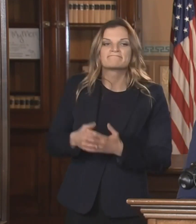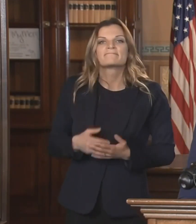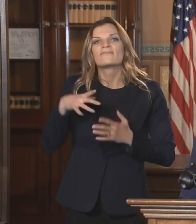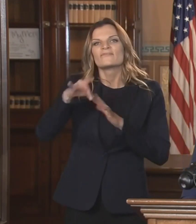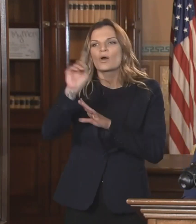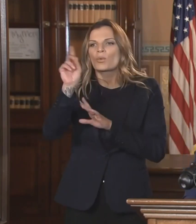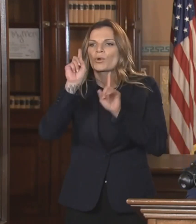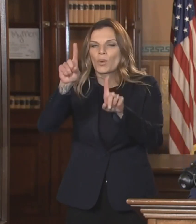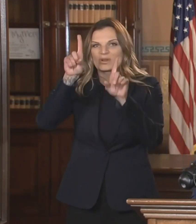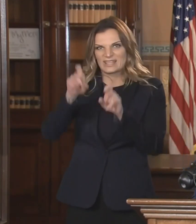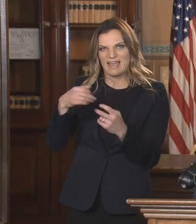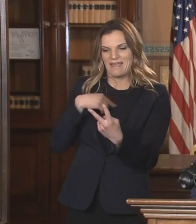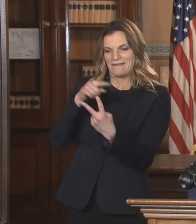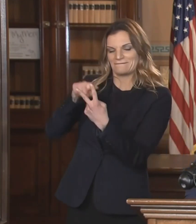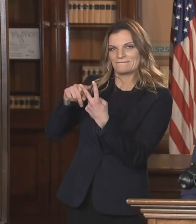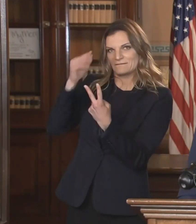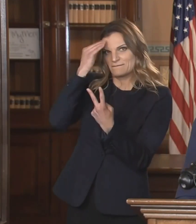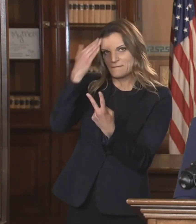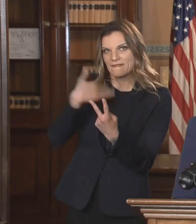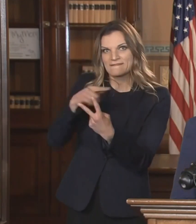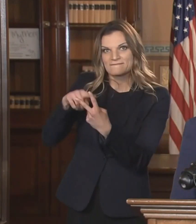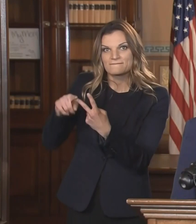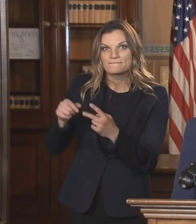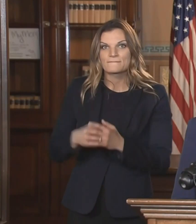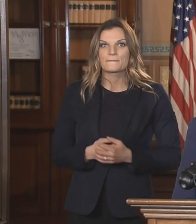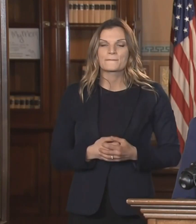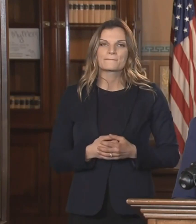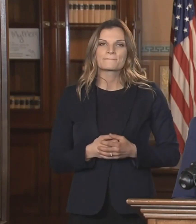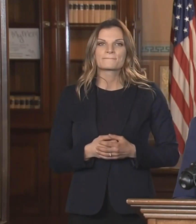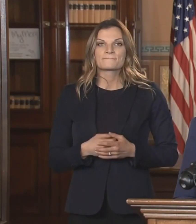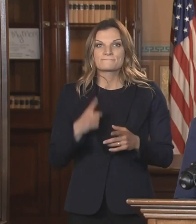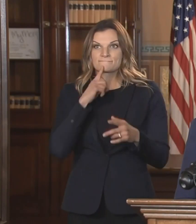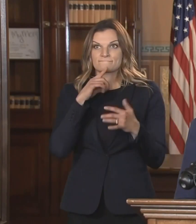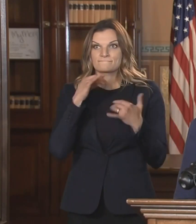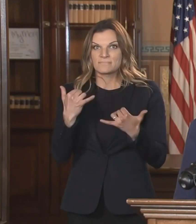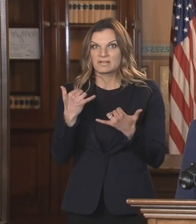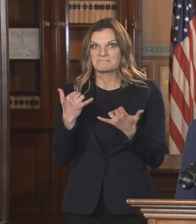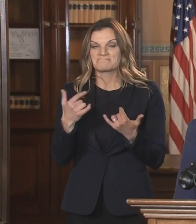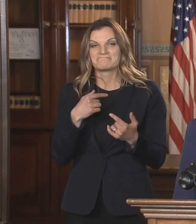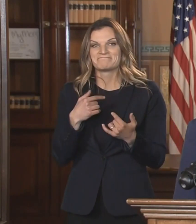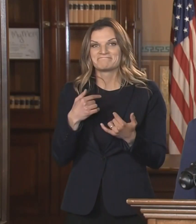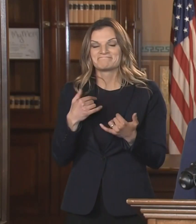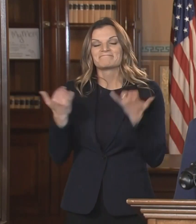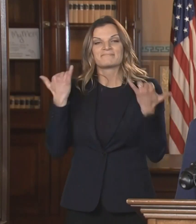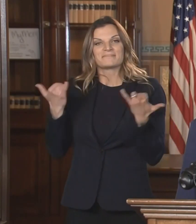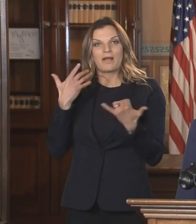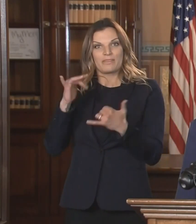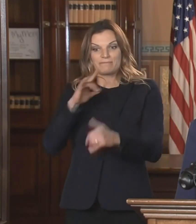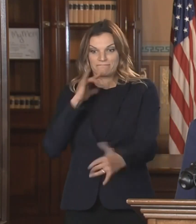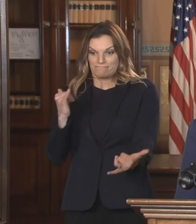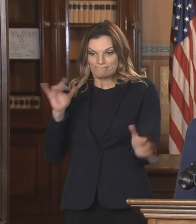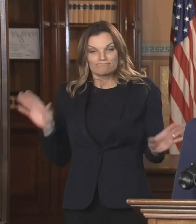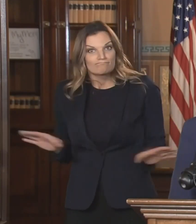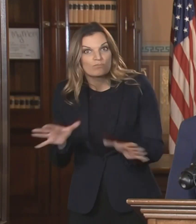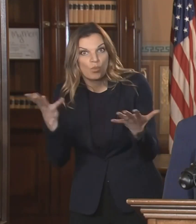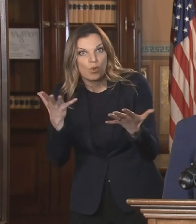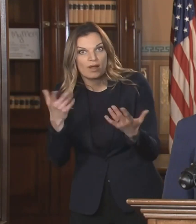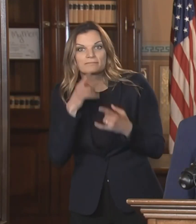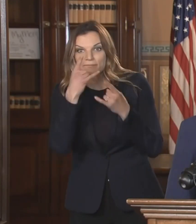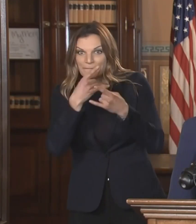near you. The actions that you take now could have a real impact in decreasing how much the virus spreads.